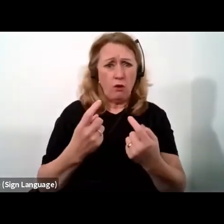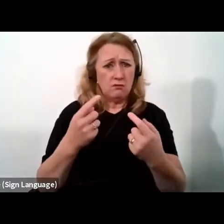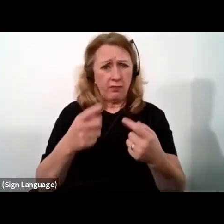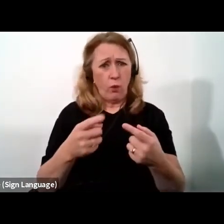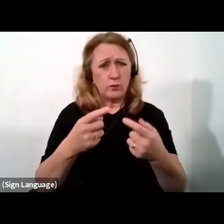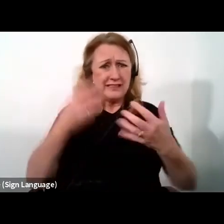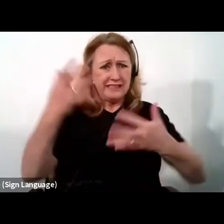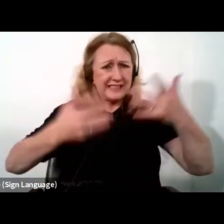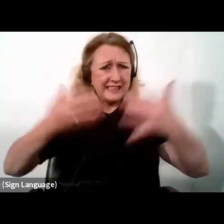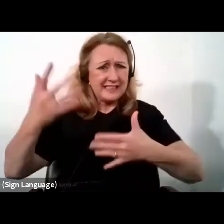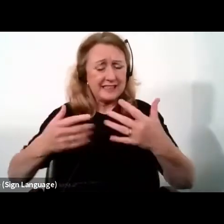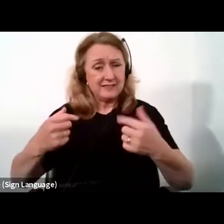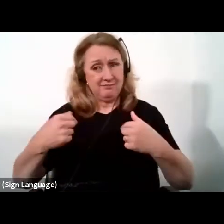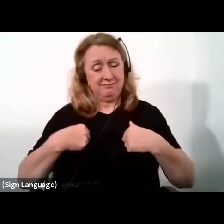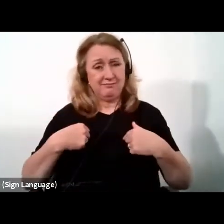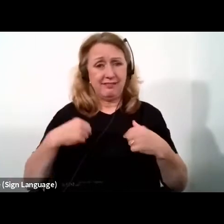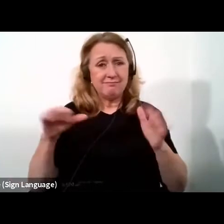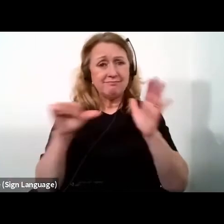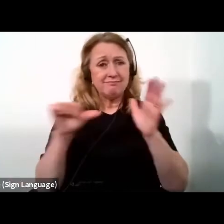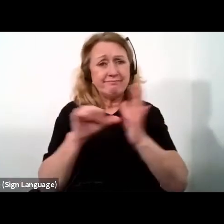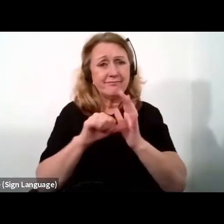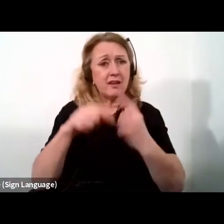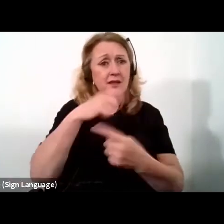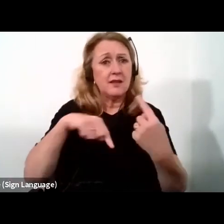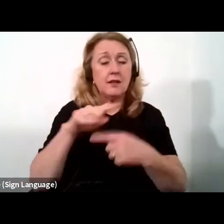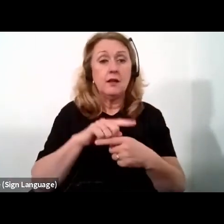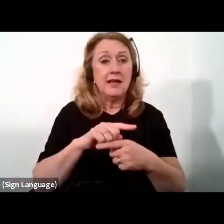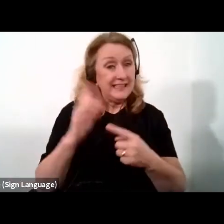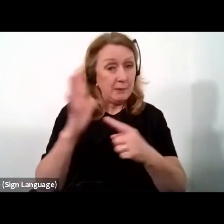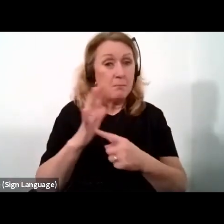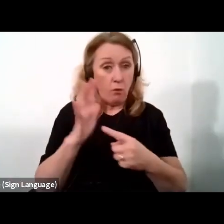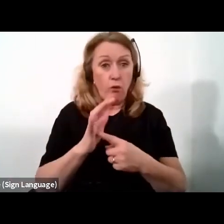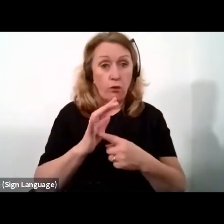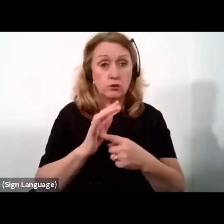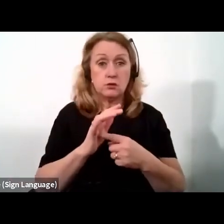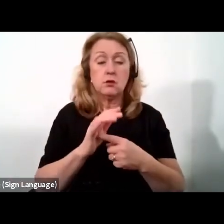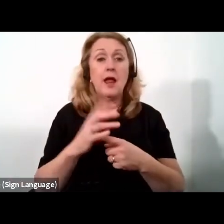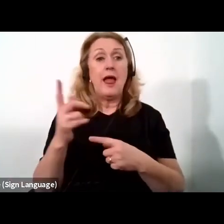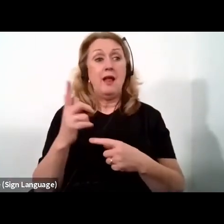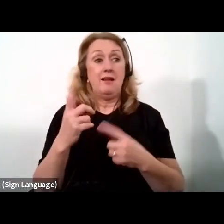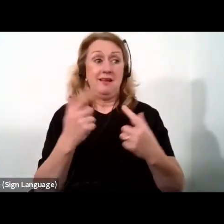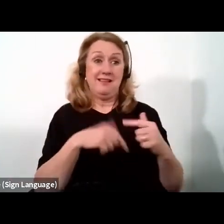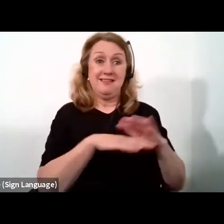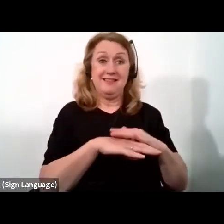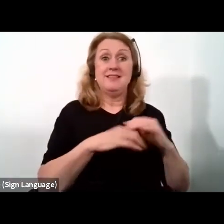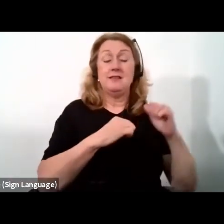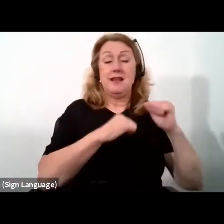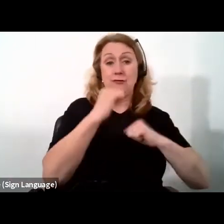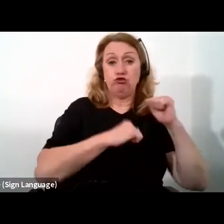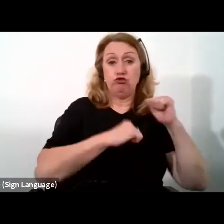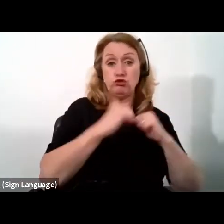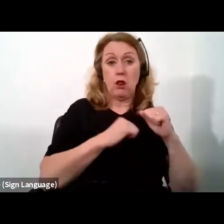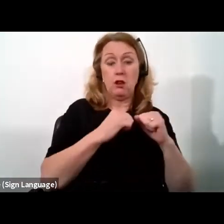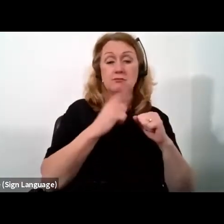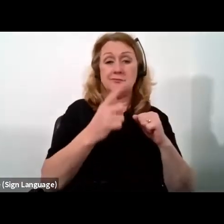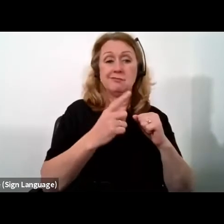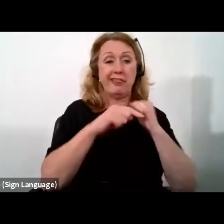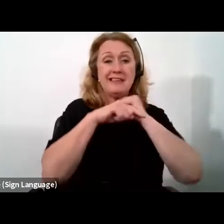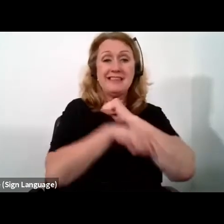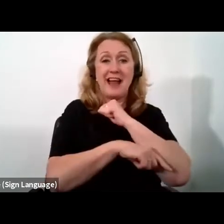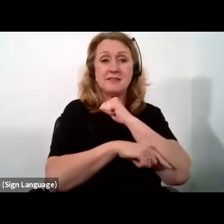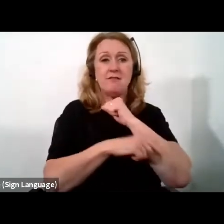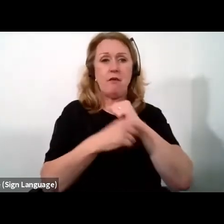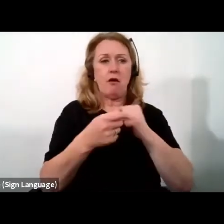Our challenges, ladies and gentlemen, are fundamental and structural. The deficit of investment in